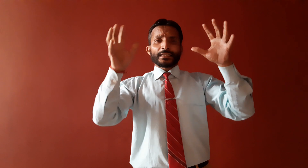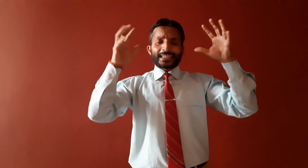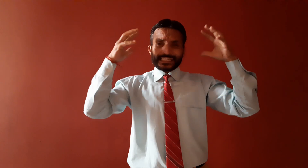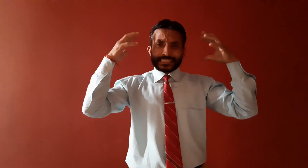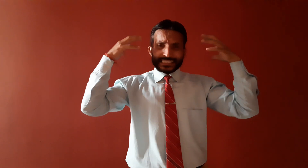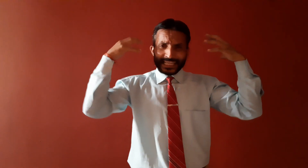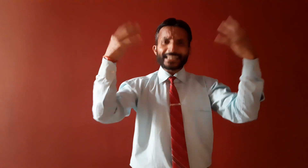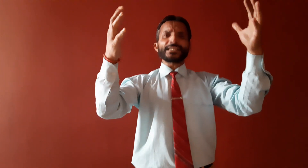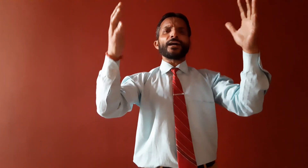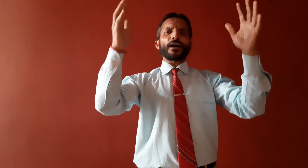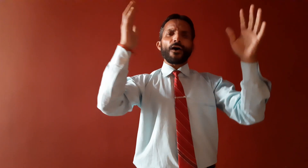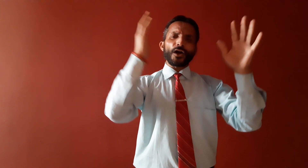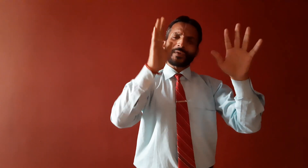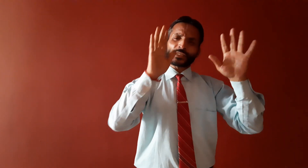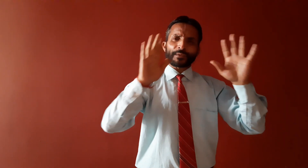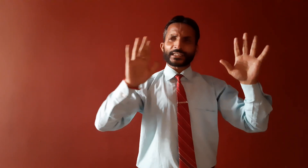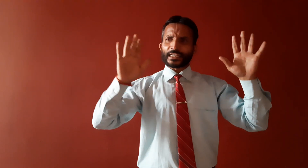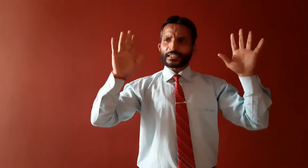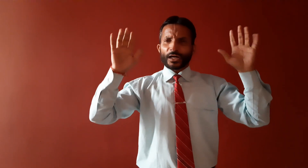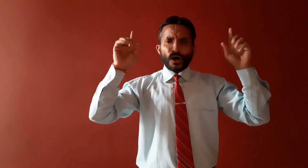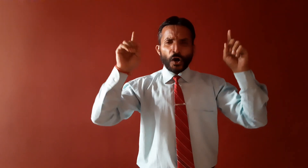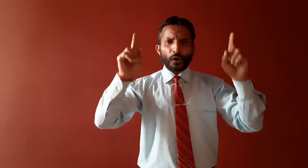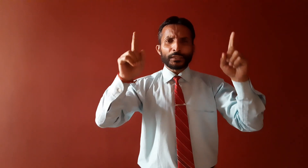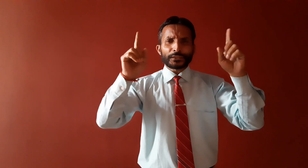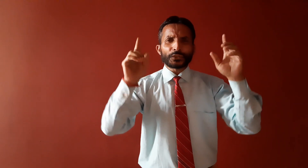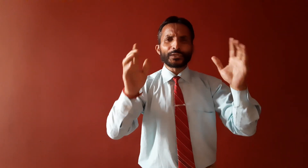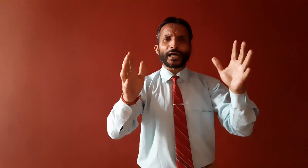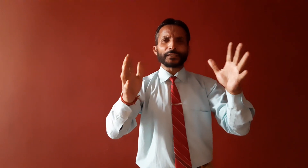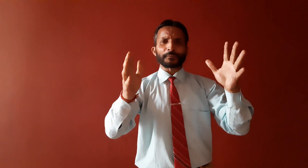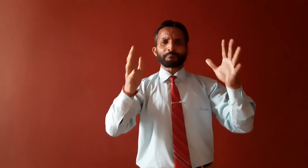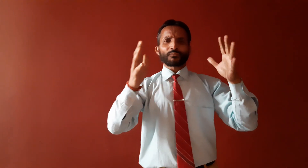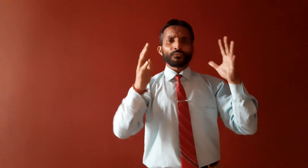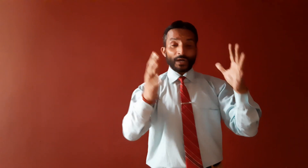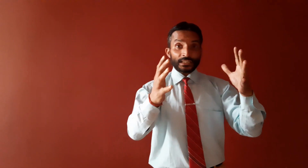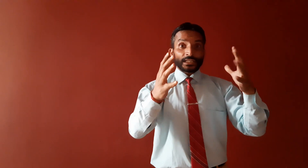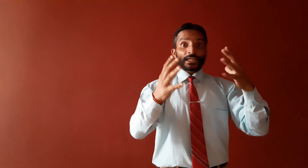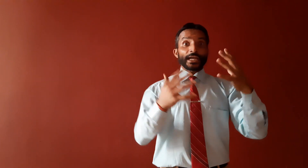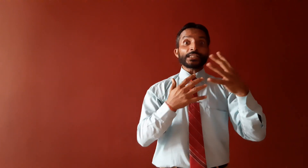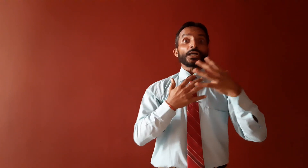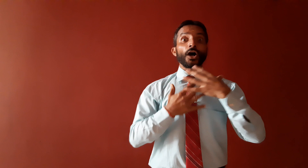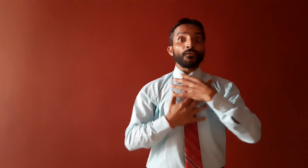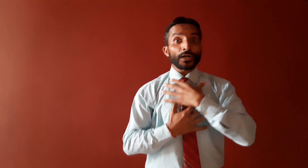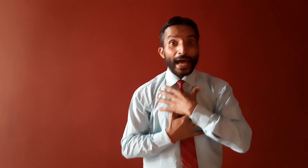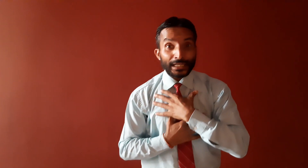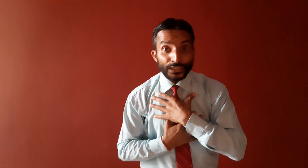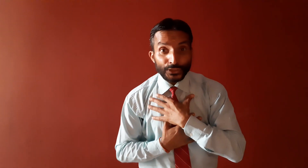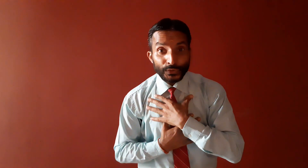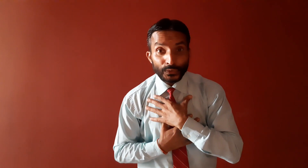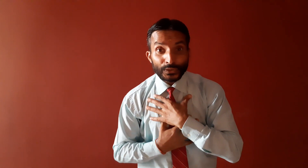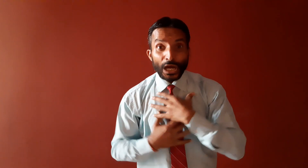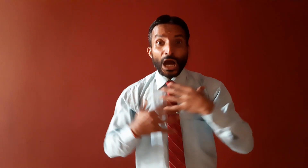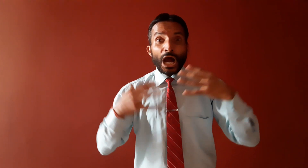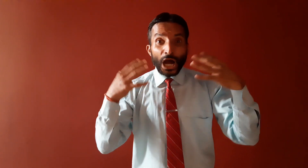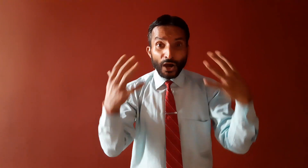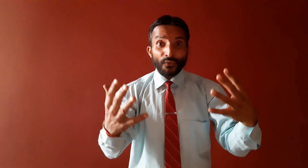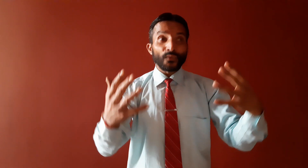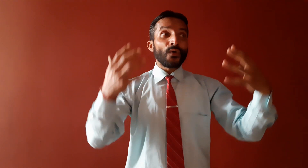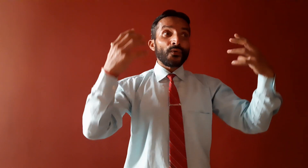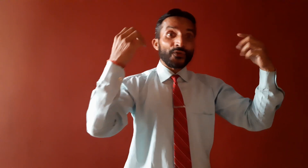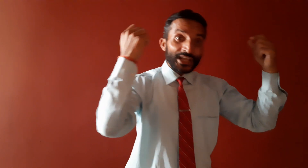these things are always present all together. But it's our attitude, how we